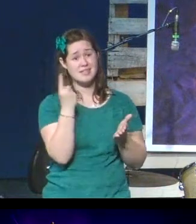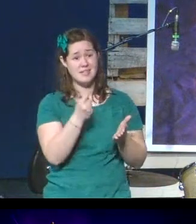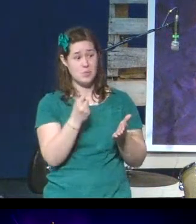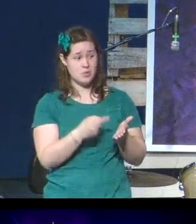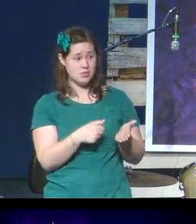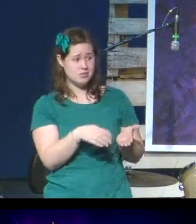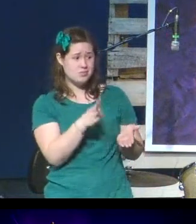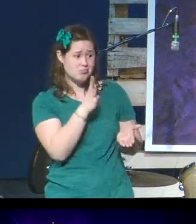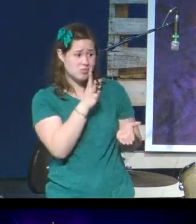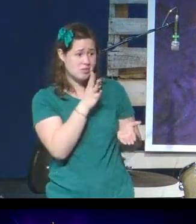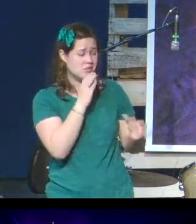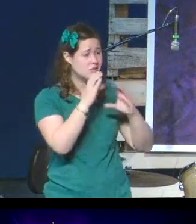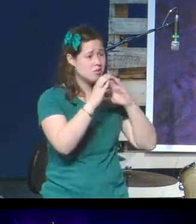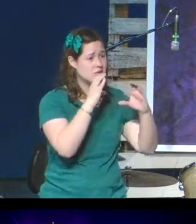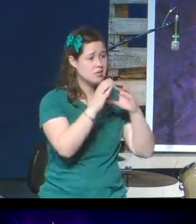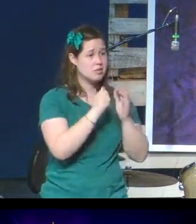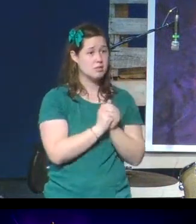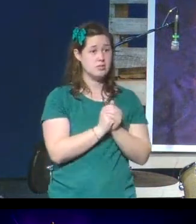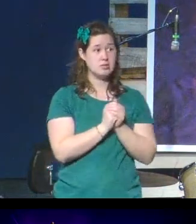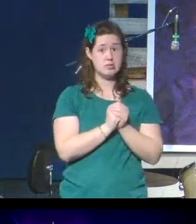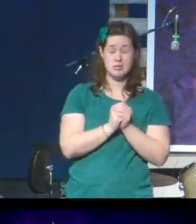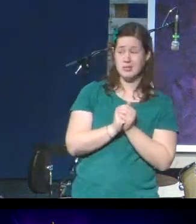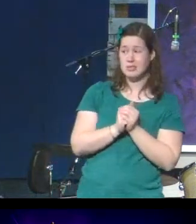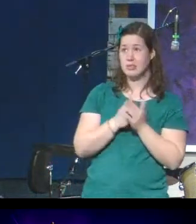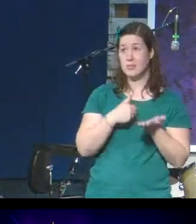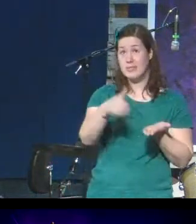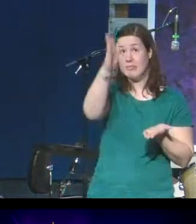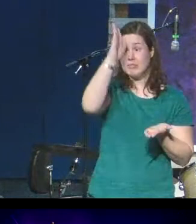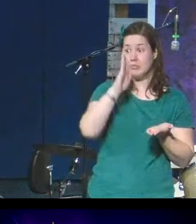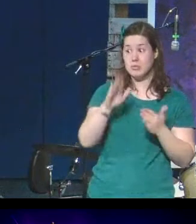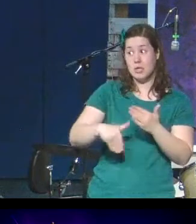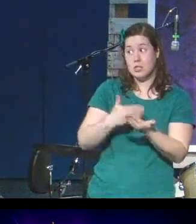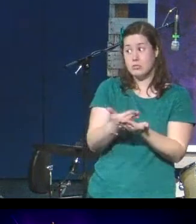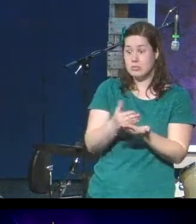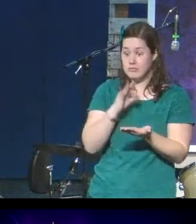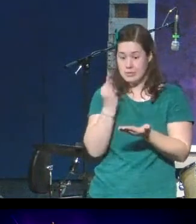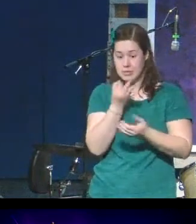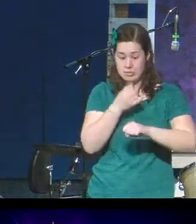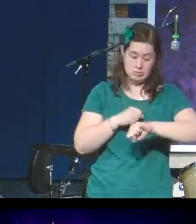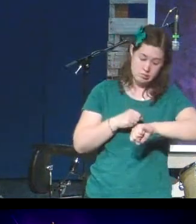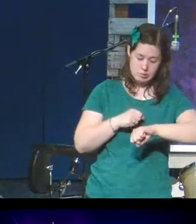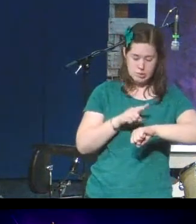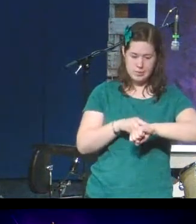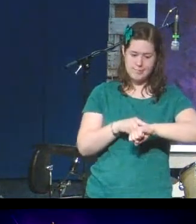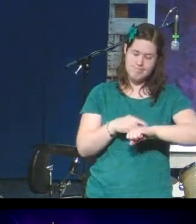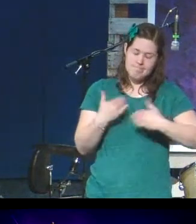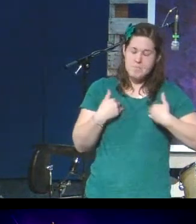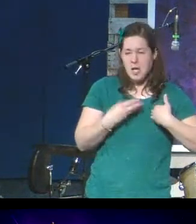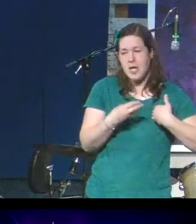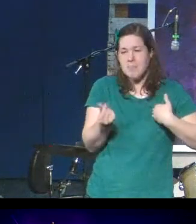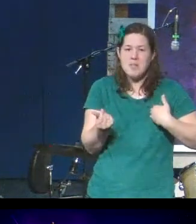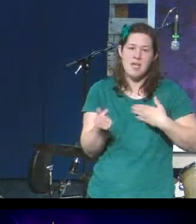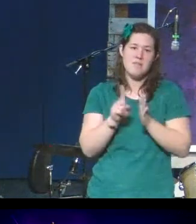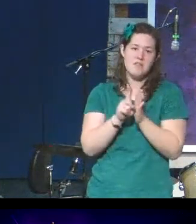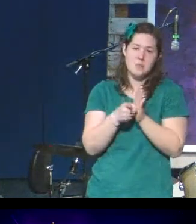And the host thinks, Well, God's going to show up any minute, but I suppose I could spare a few minutes before God arrives.